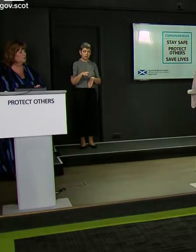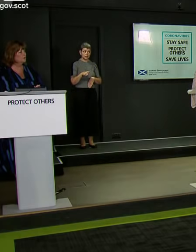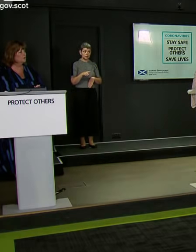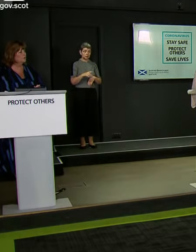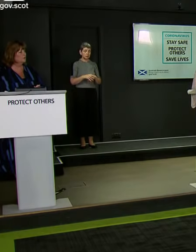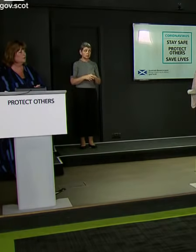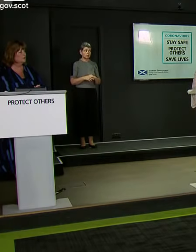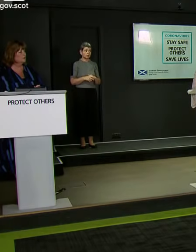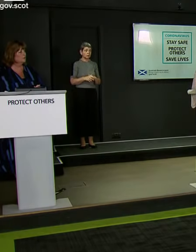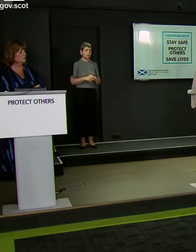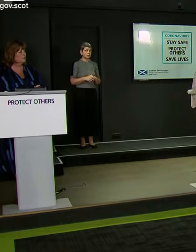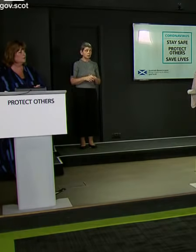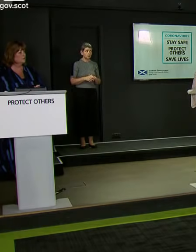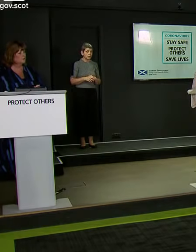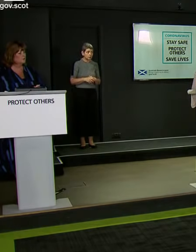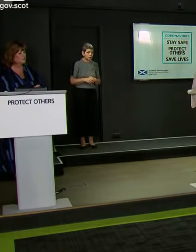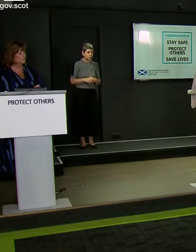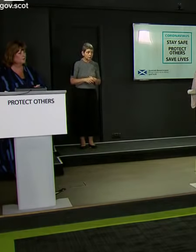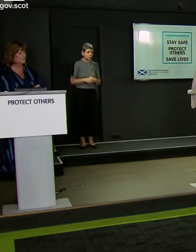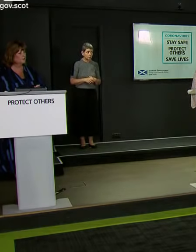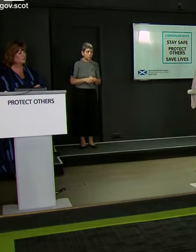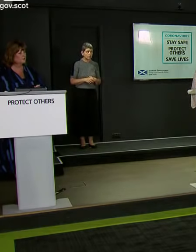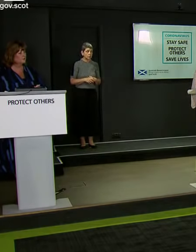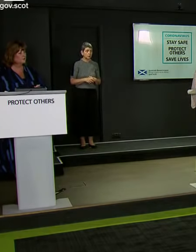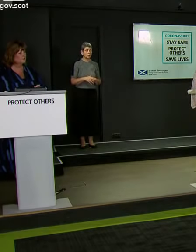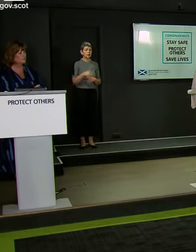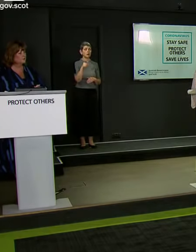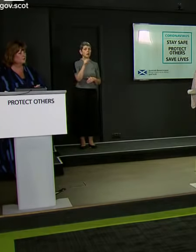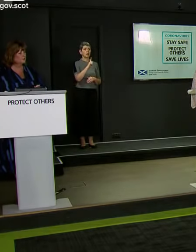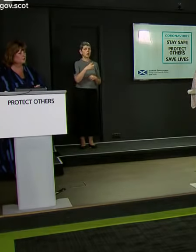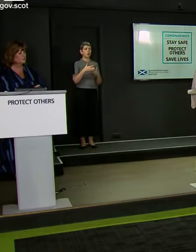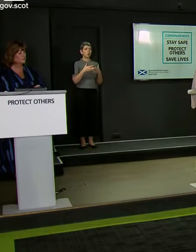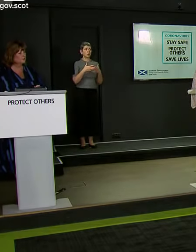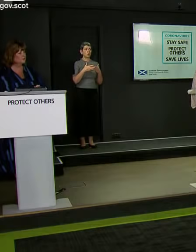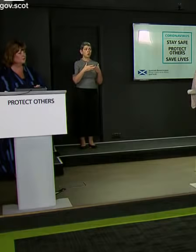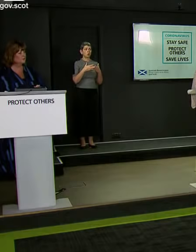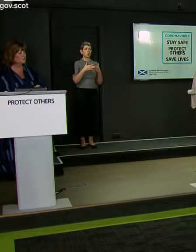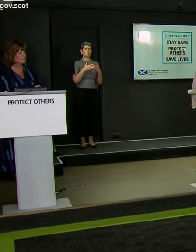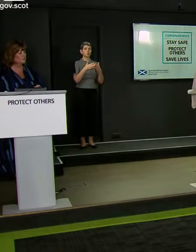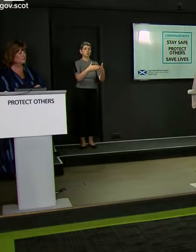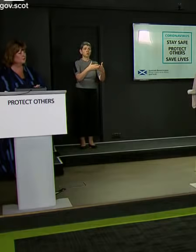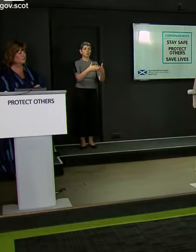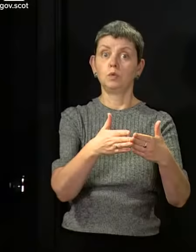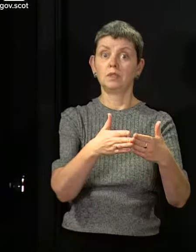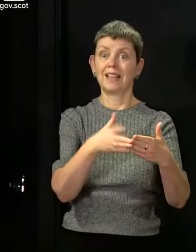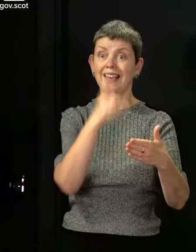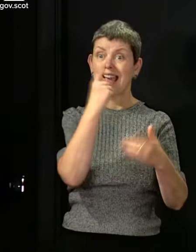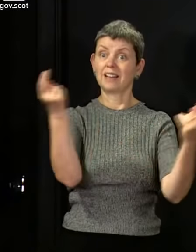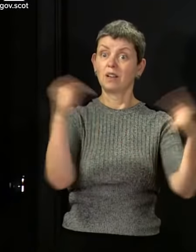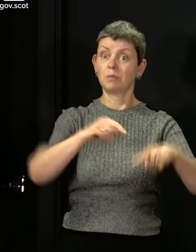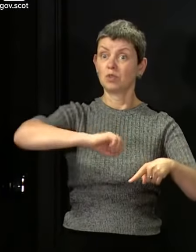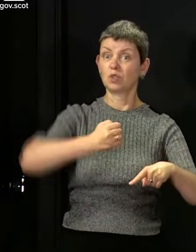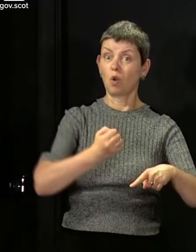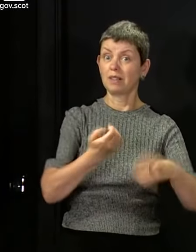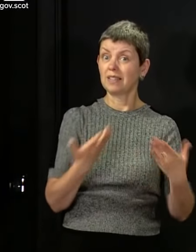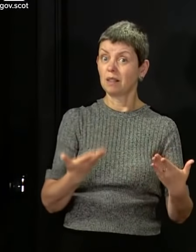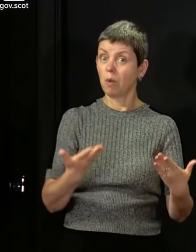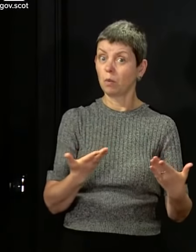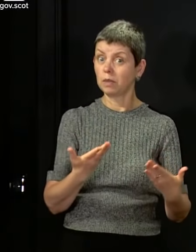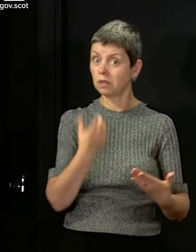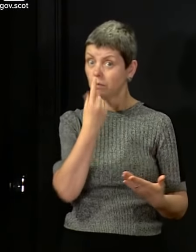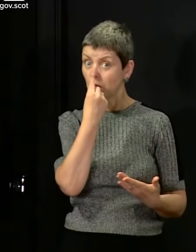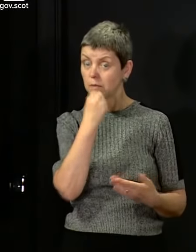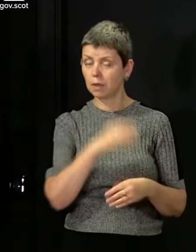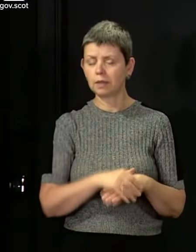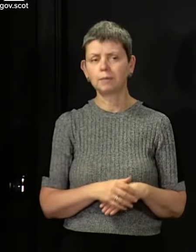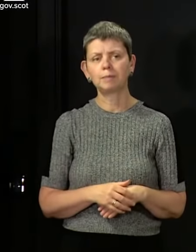operators stand with regards to coming to Scotland at the moment? On that latter part, I will need to